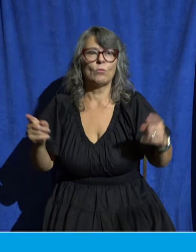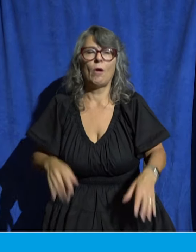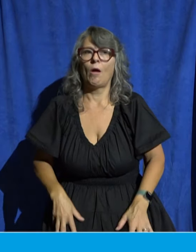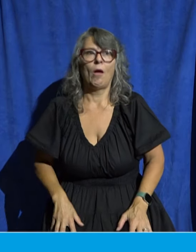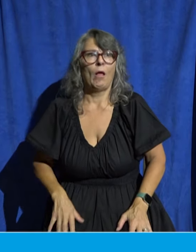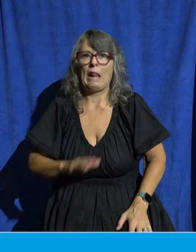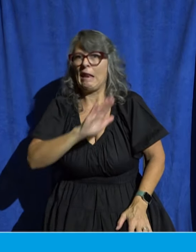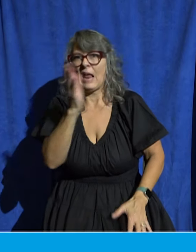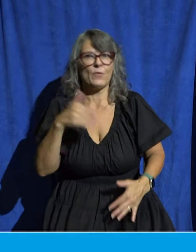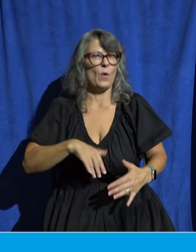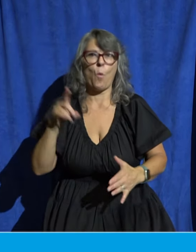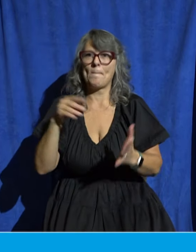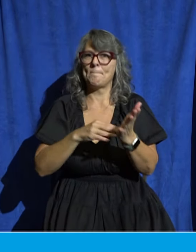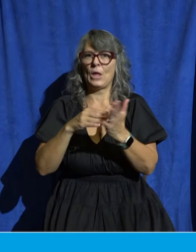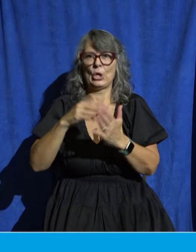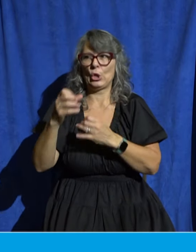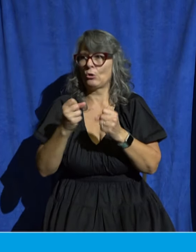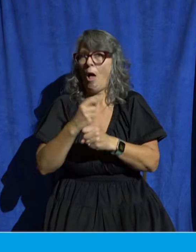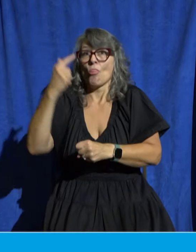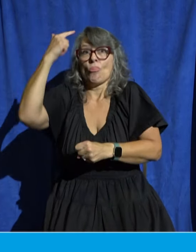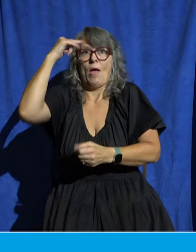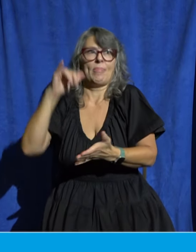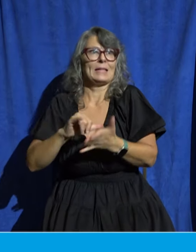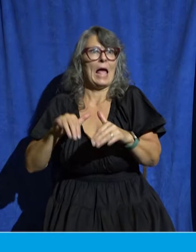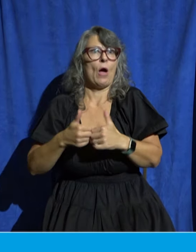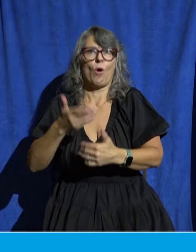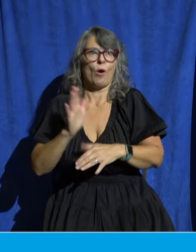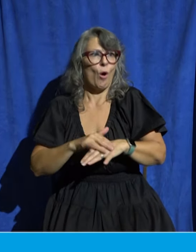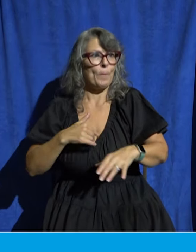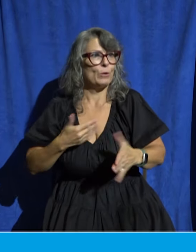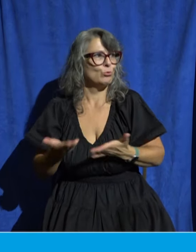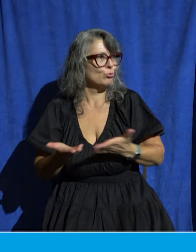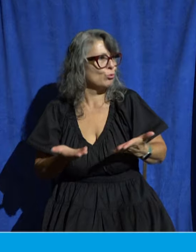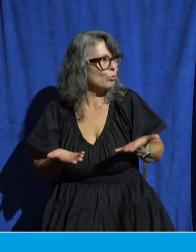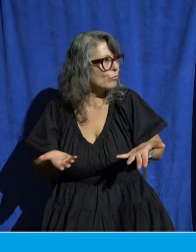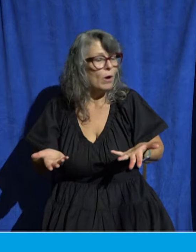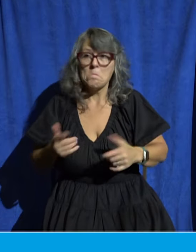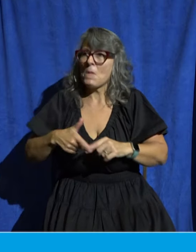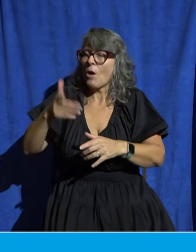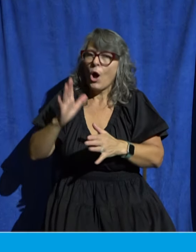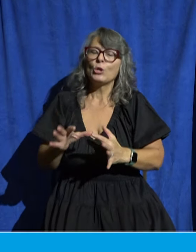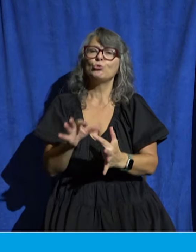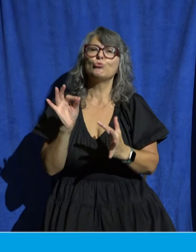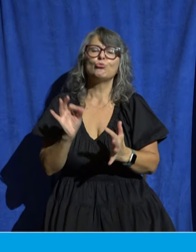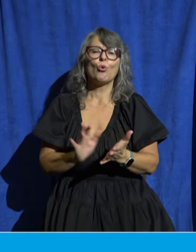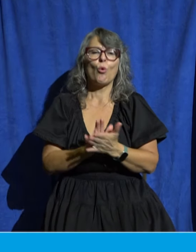would want her to serve his church but God has chosen to glorify himself through her in this way